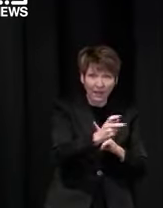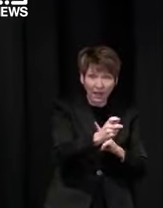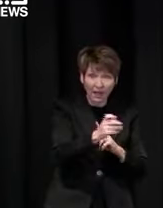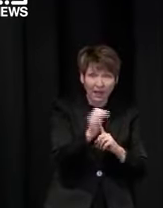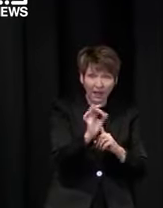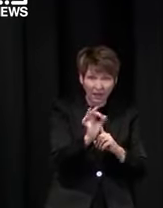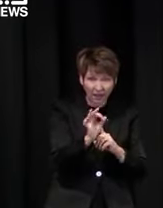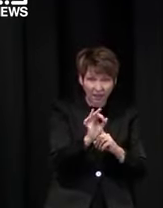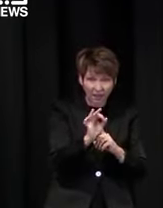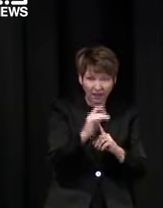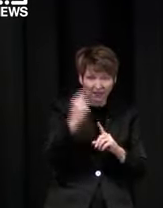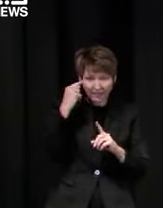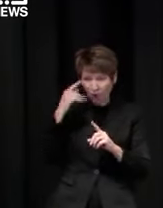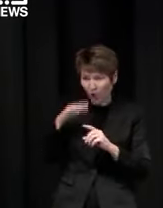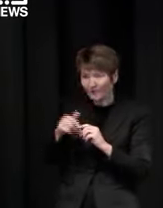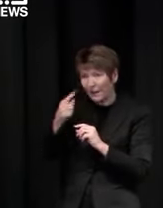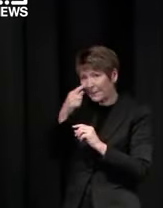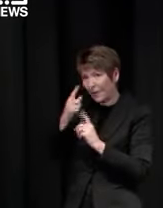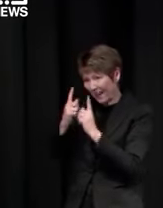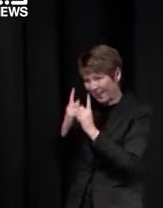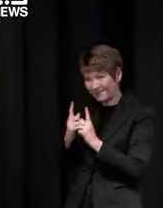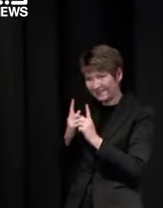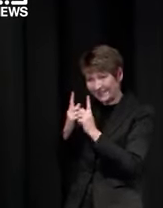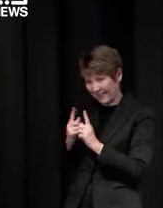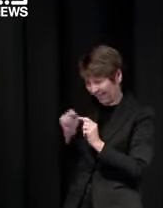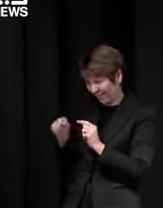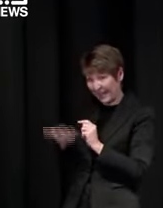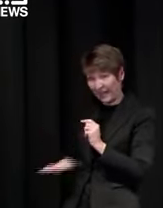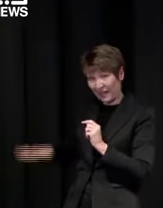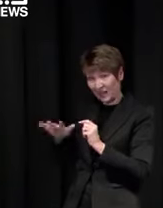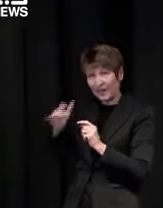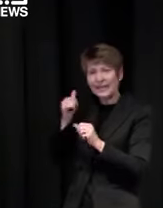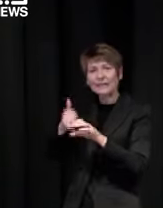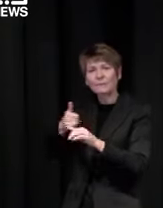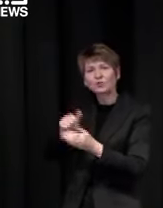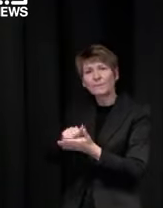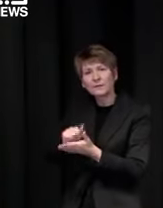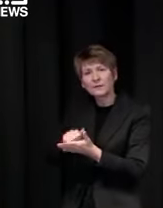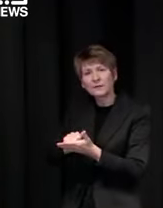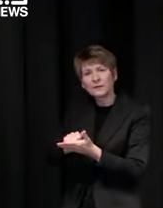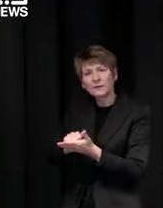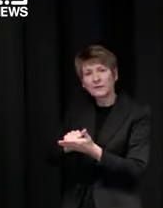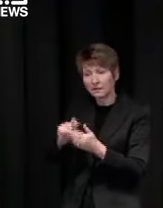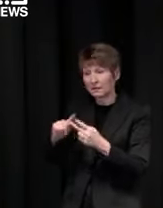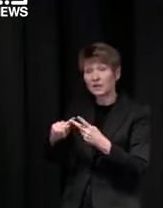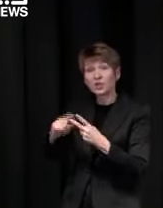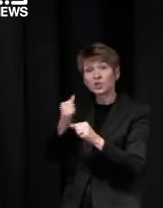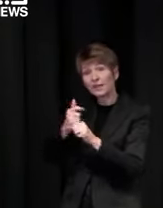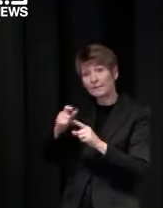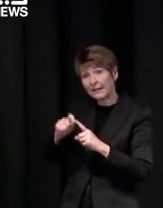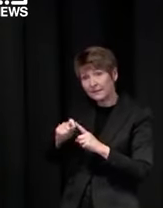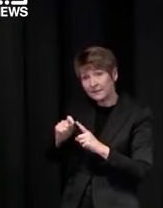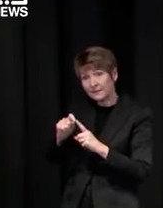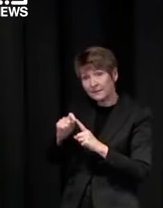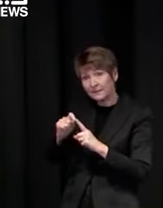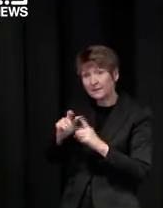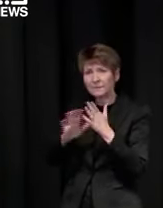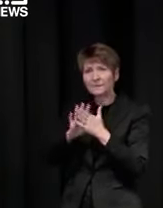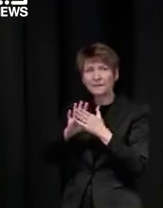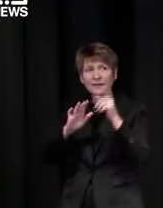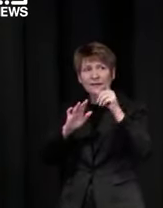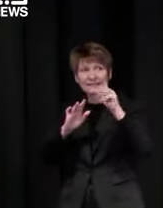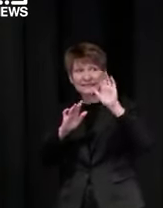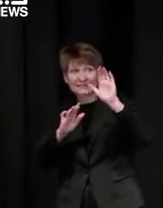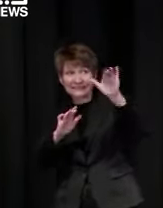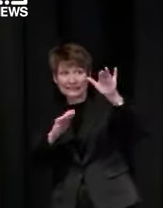i think we've always shown a propensity of willingness and we've in in real terms we have actually gone and targeted our efforts but not every effort is ours